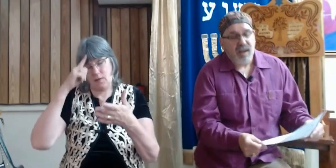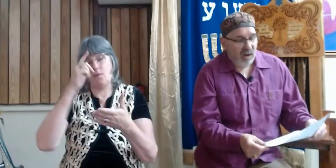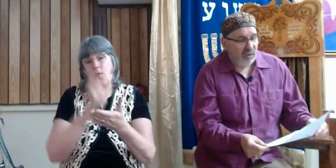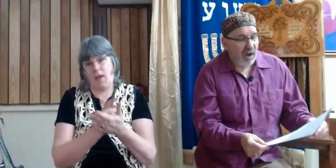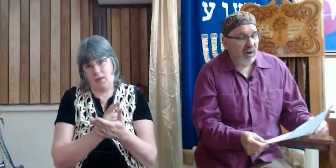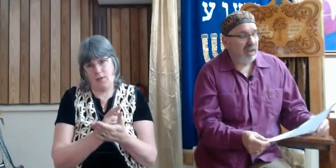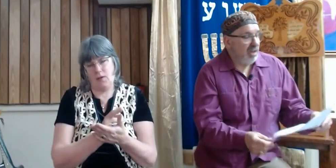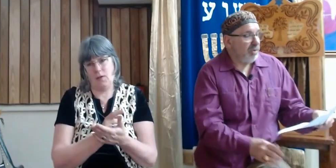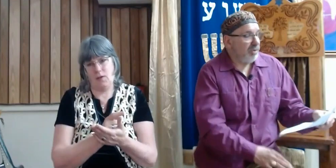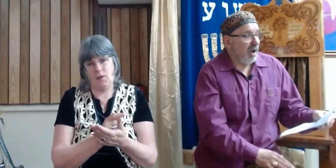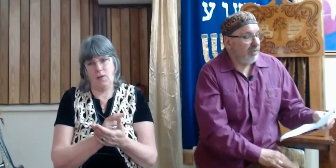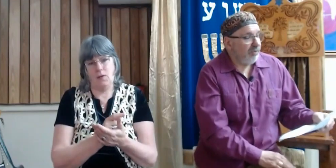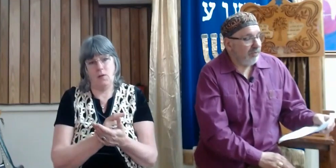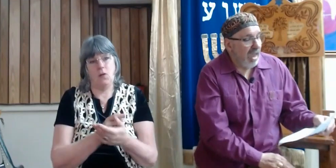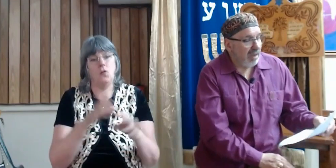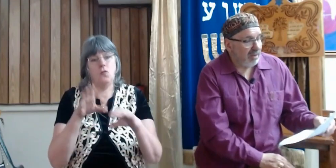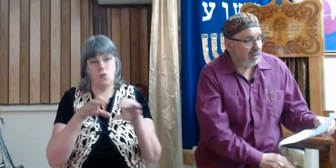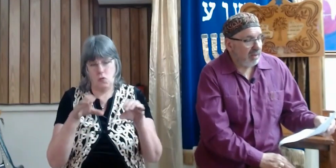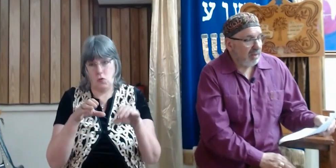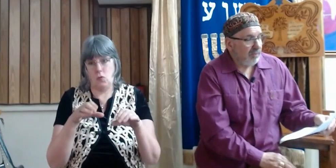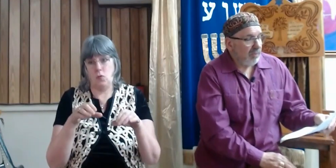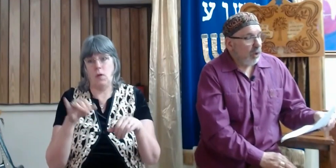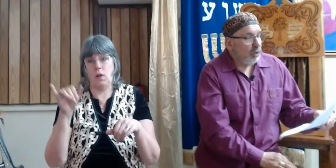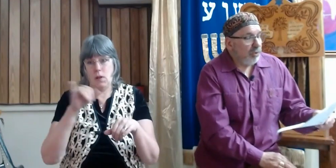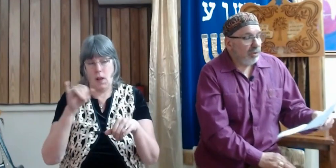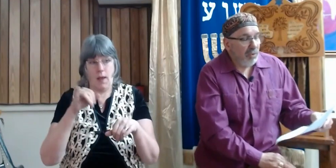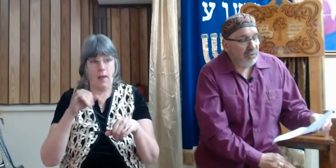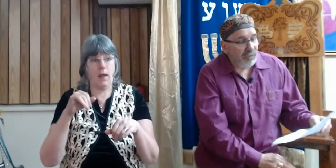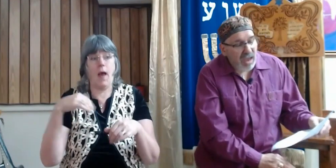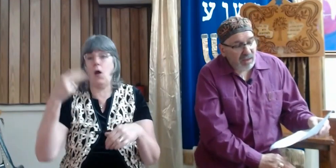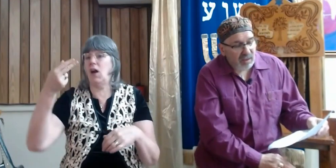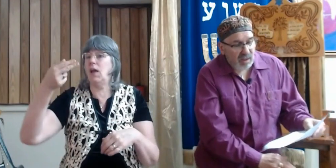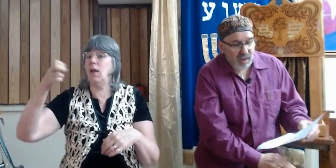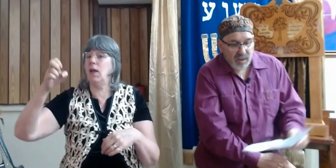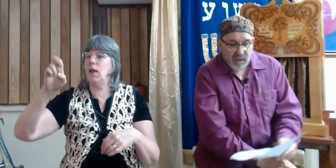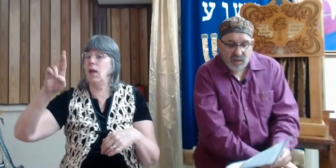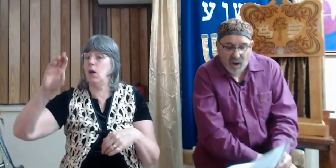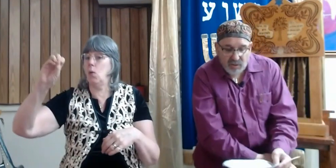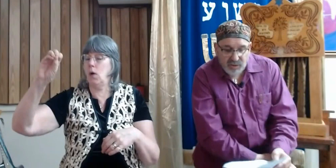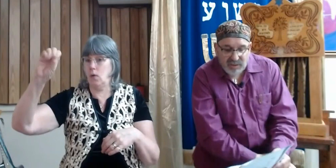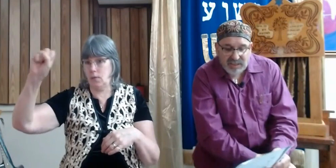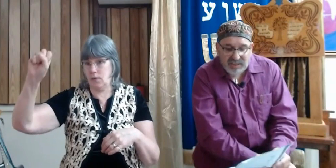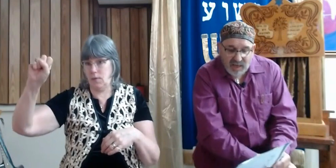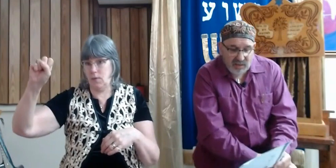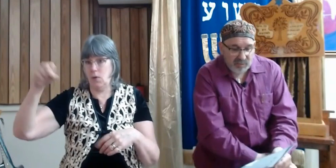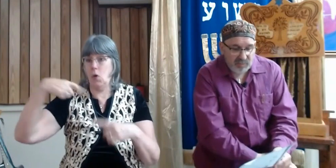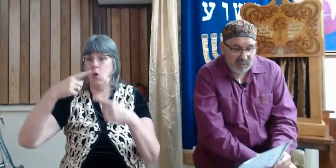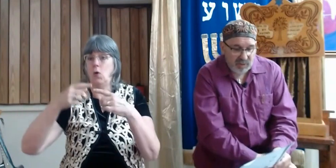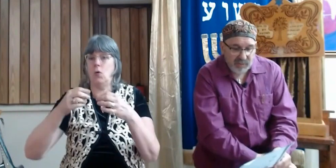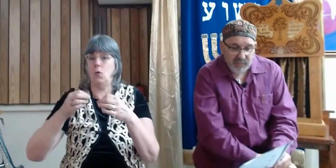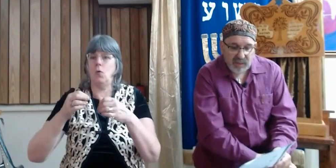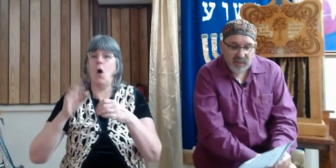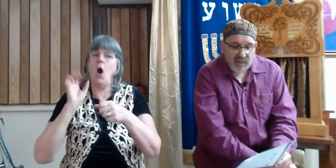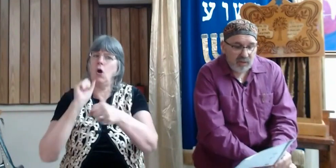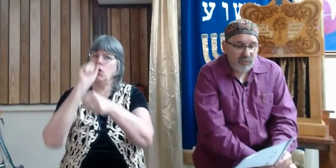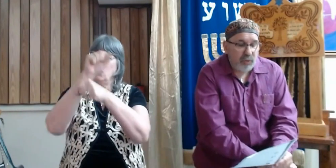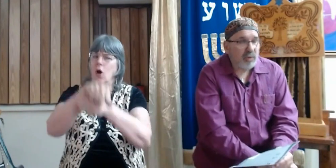of our heroes of faith who through faith conquered kingdoms,